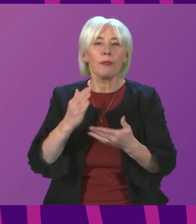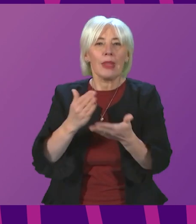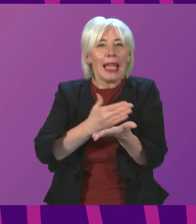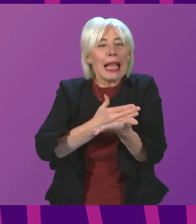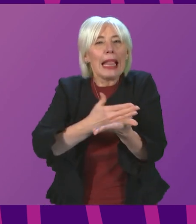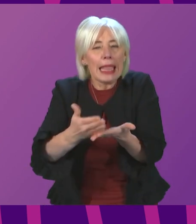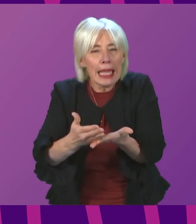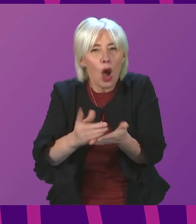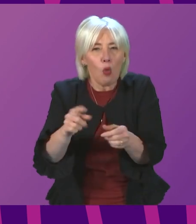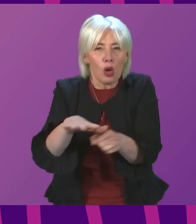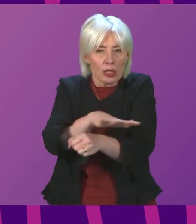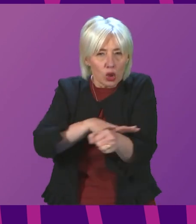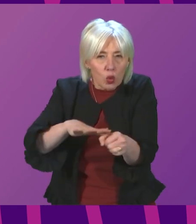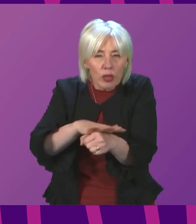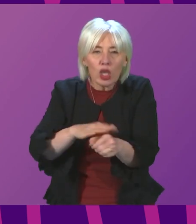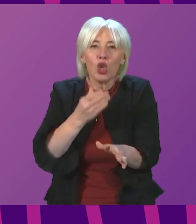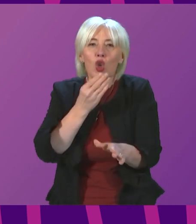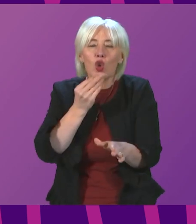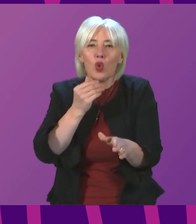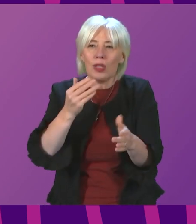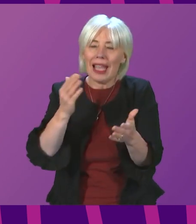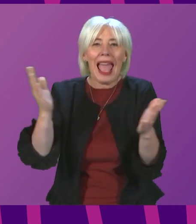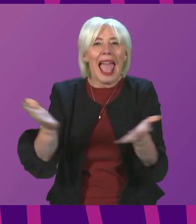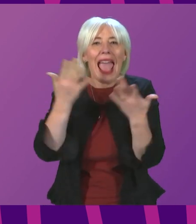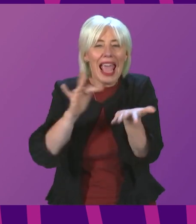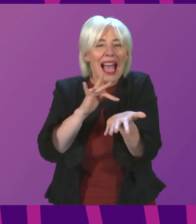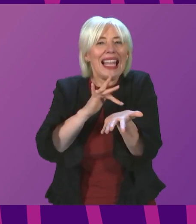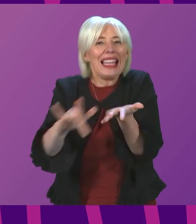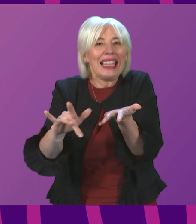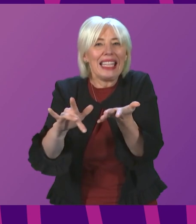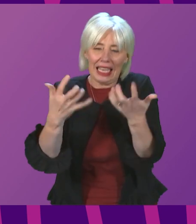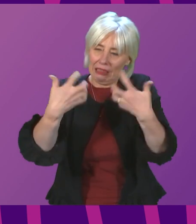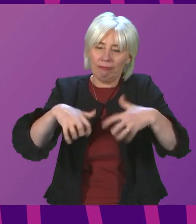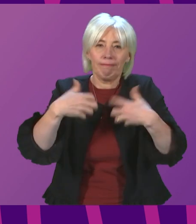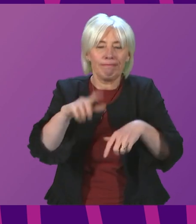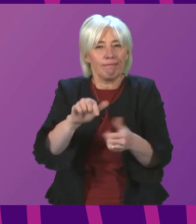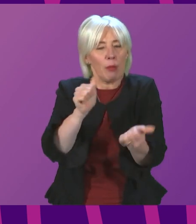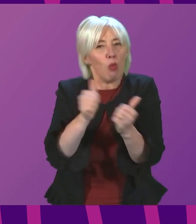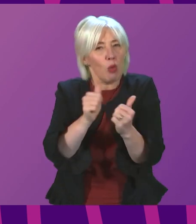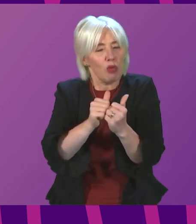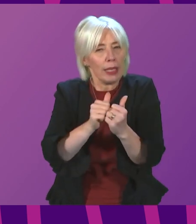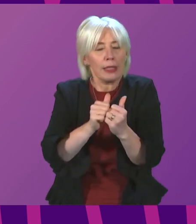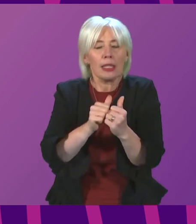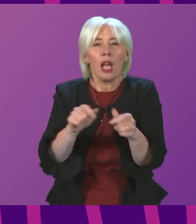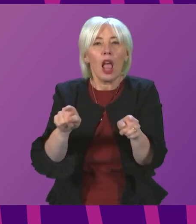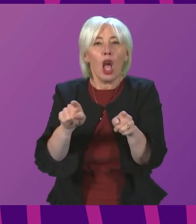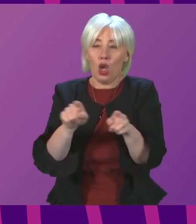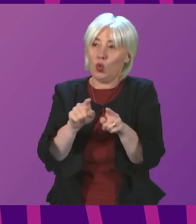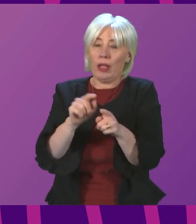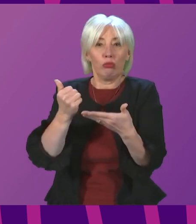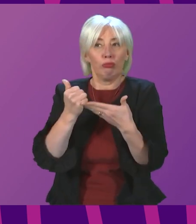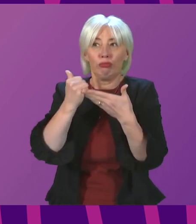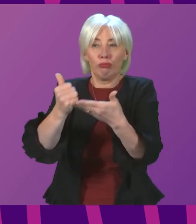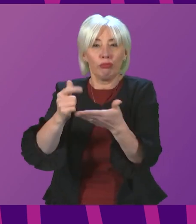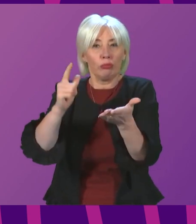the circumstances in which use of air cleaning devices may be appropriate. To assist local authorities